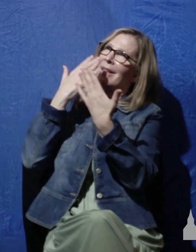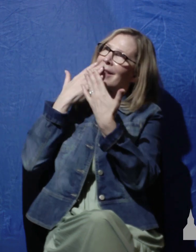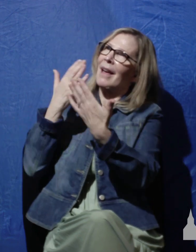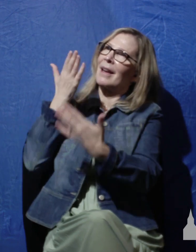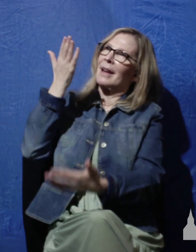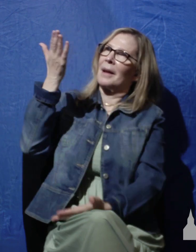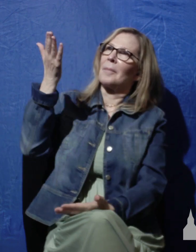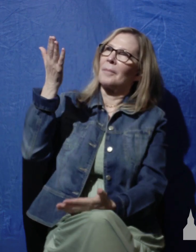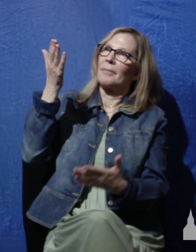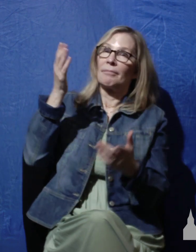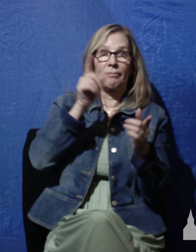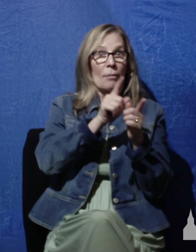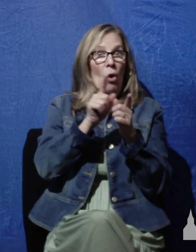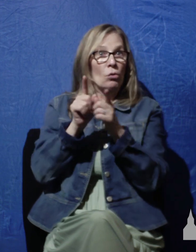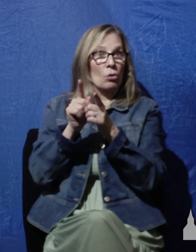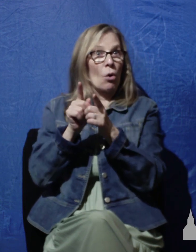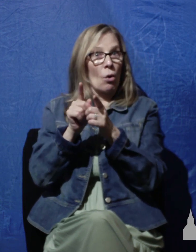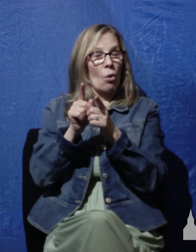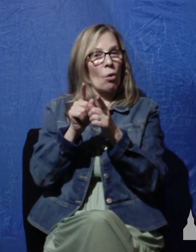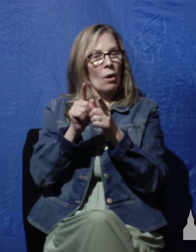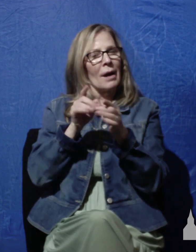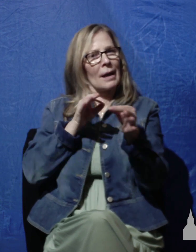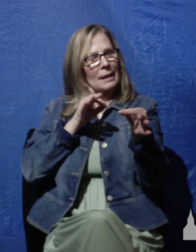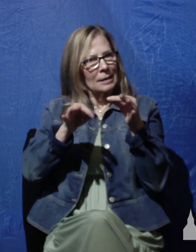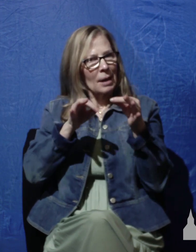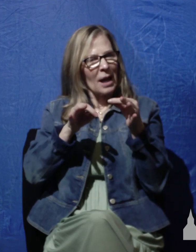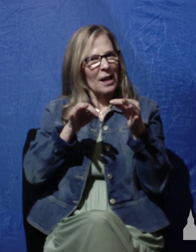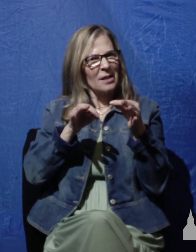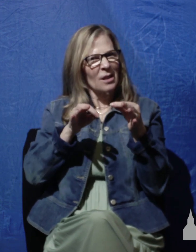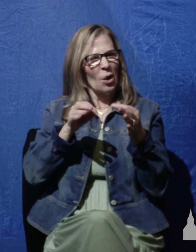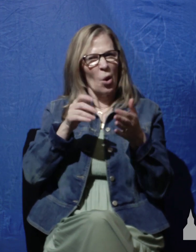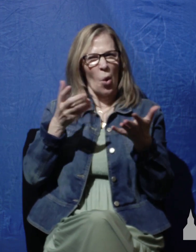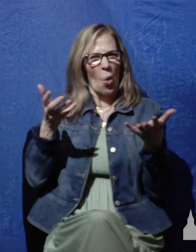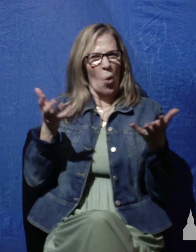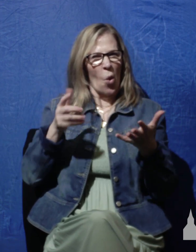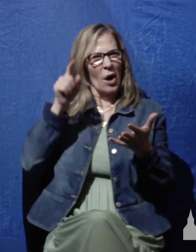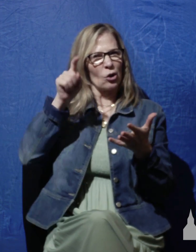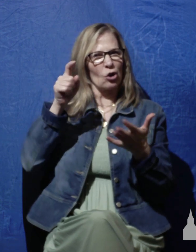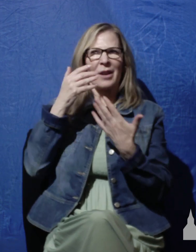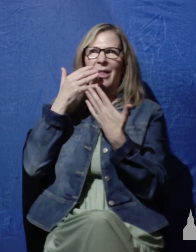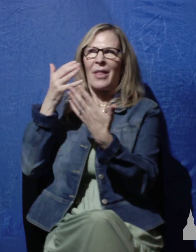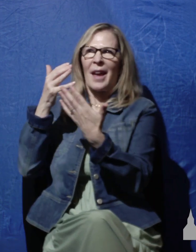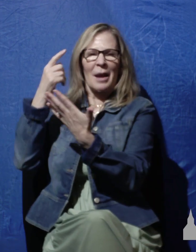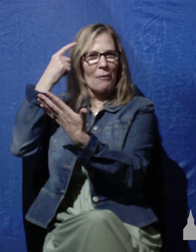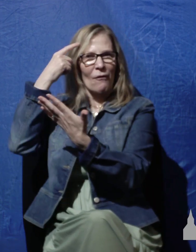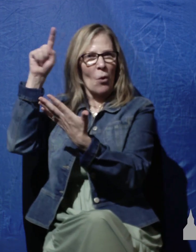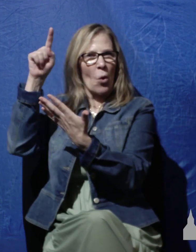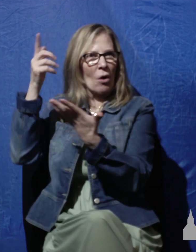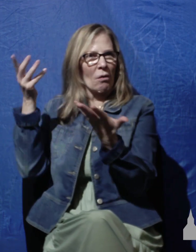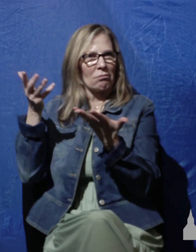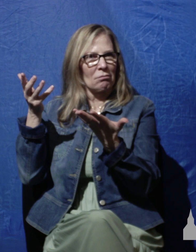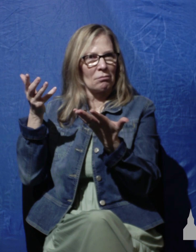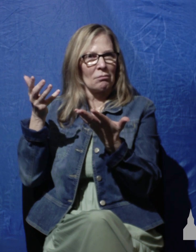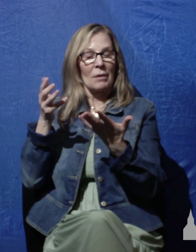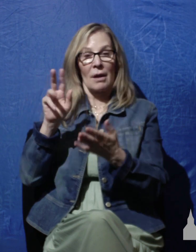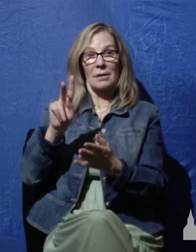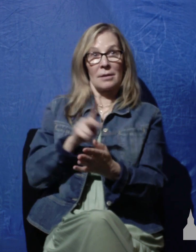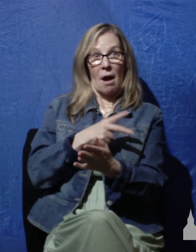actually tells us what we should be thanking him for. The psalm I'm referring to is Psalm